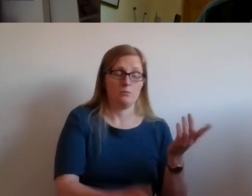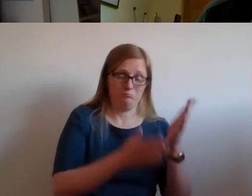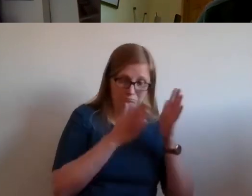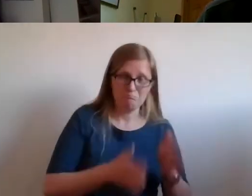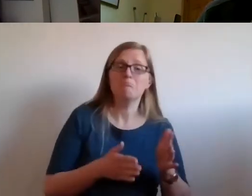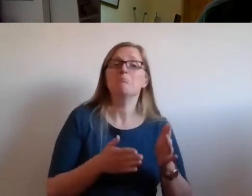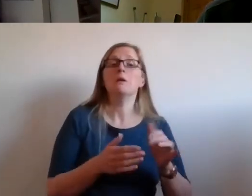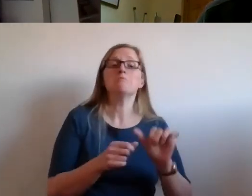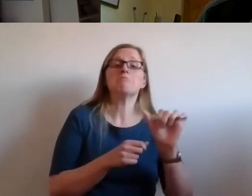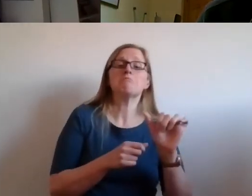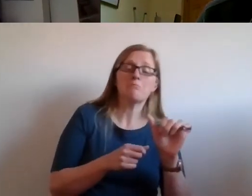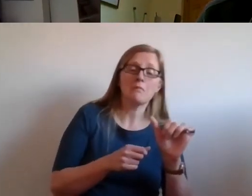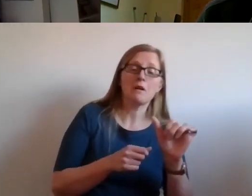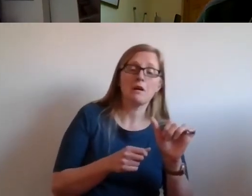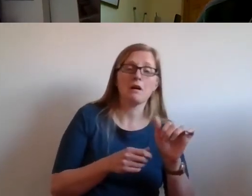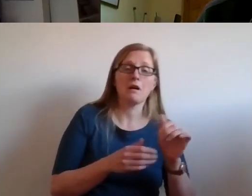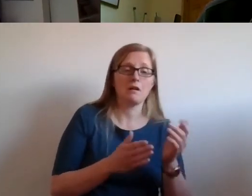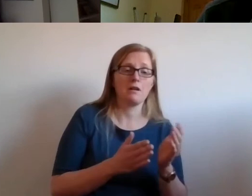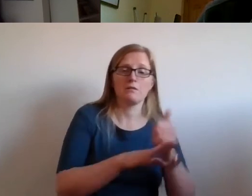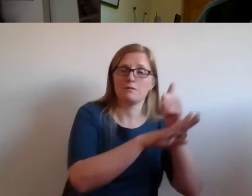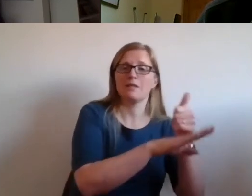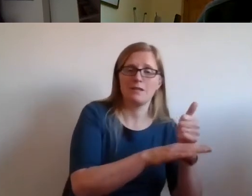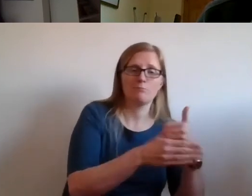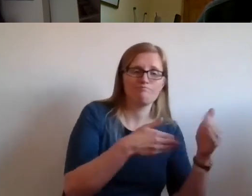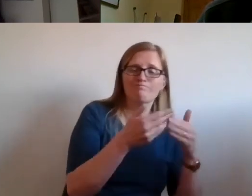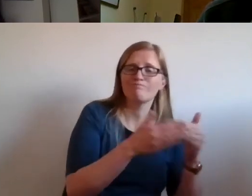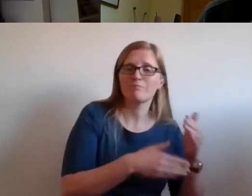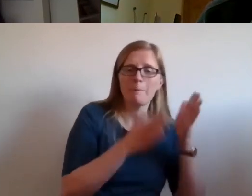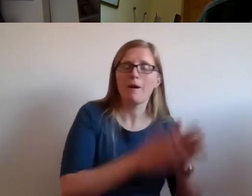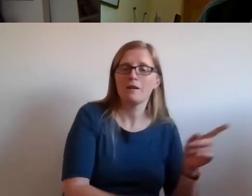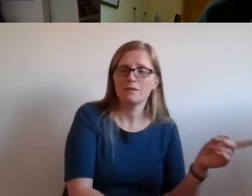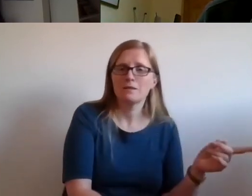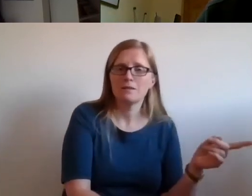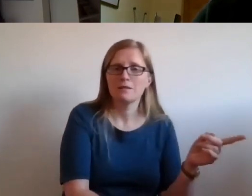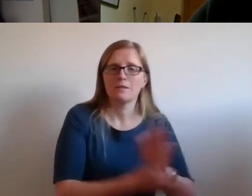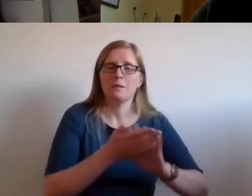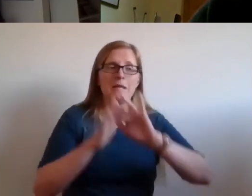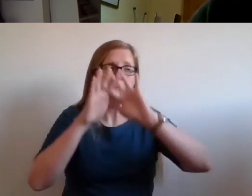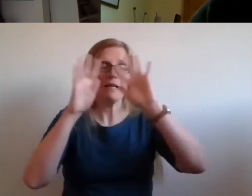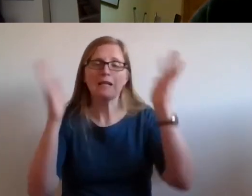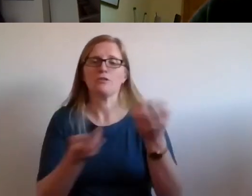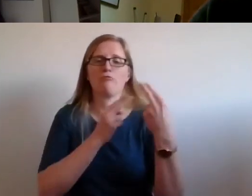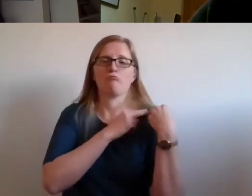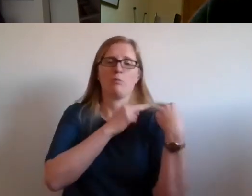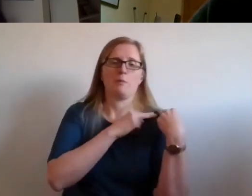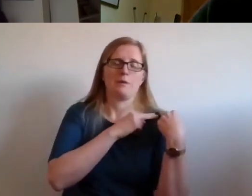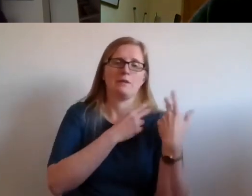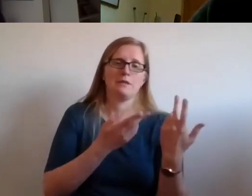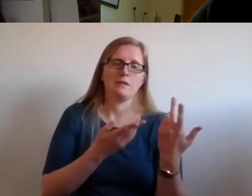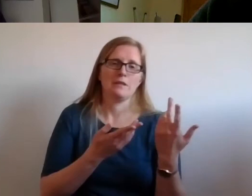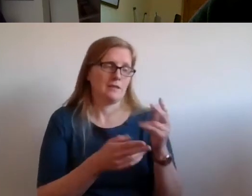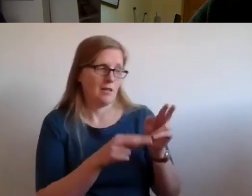to implement. So it gives that extra level of international accountability at the state level. So